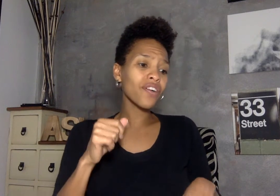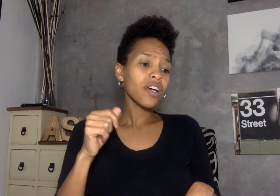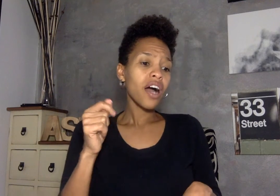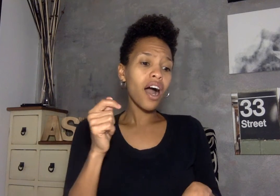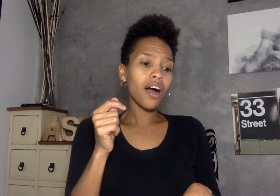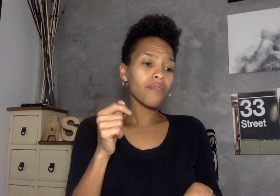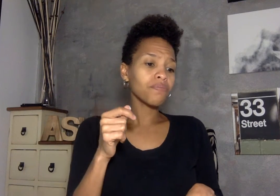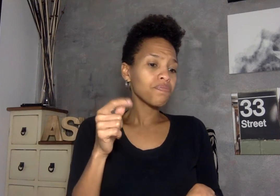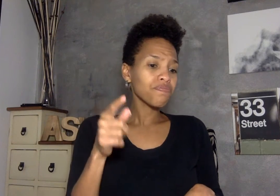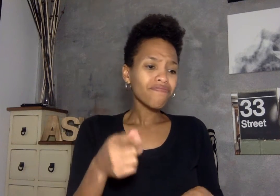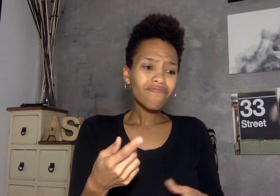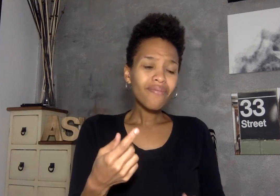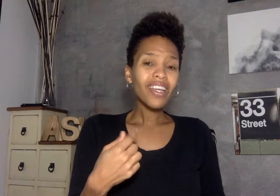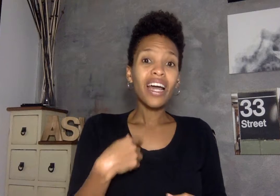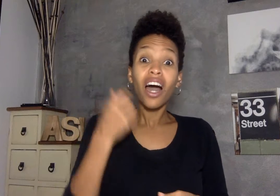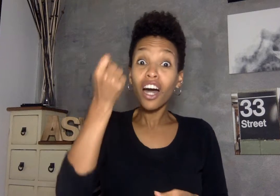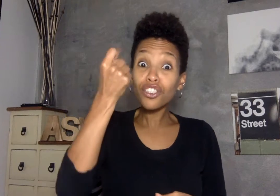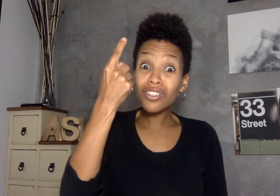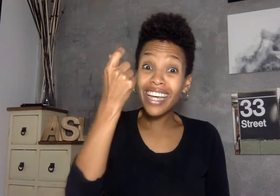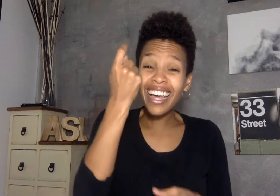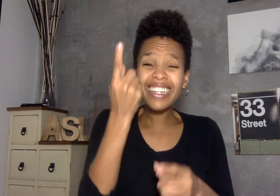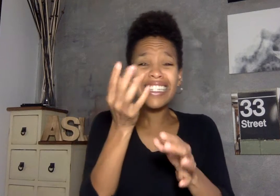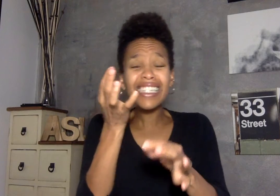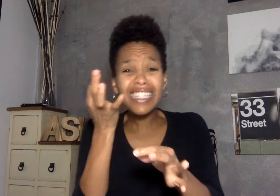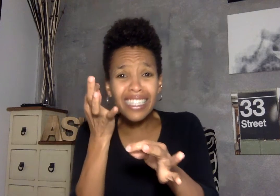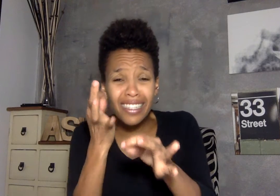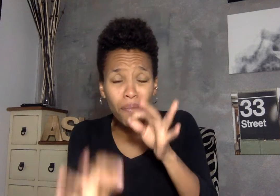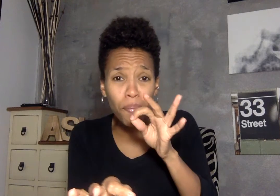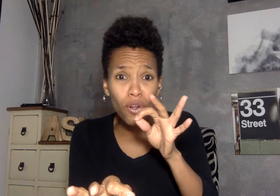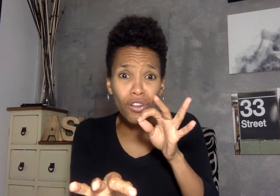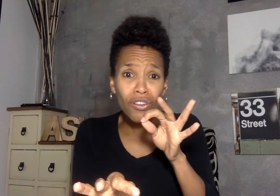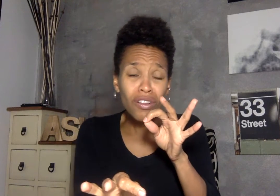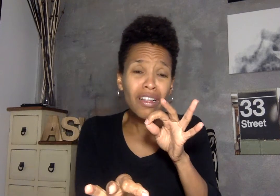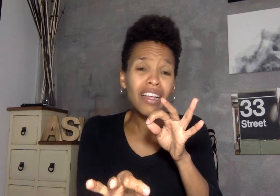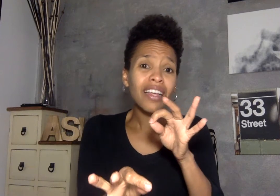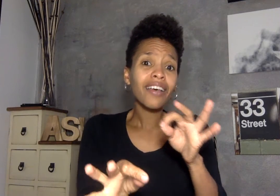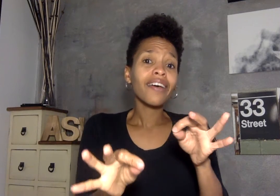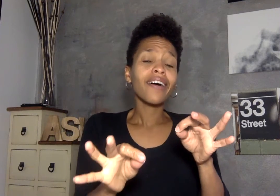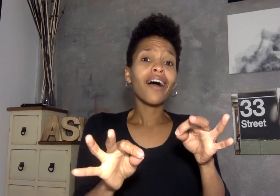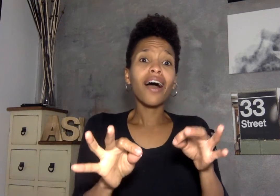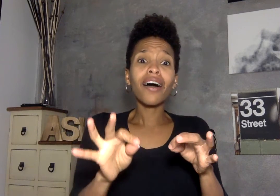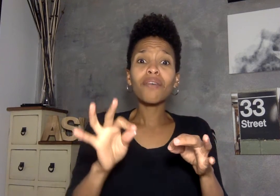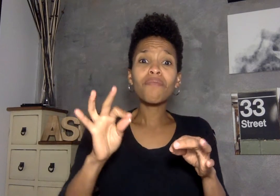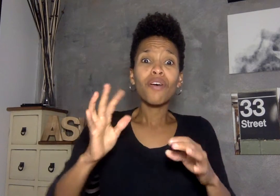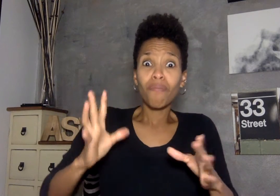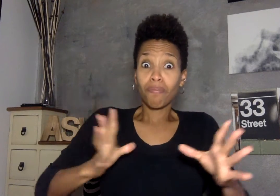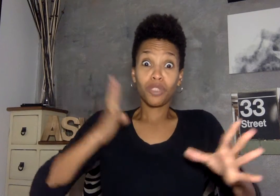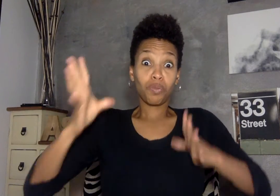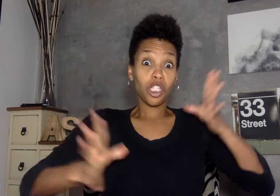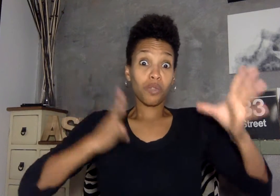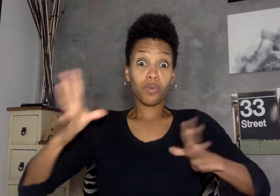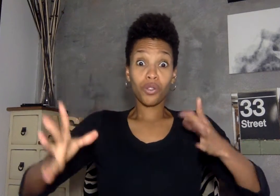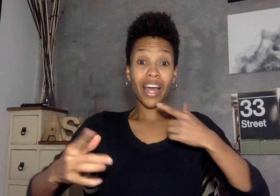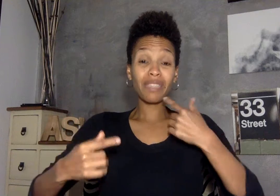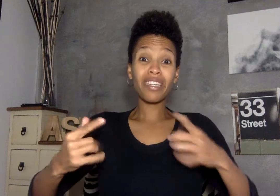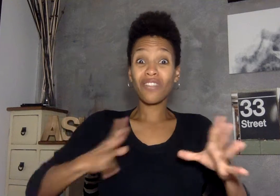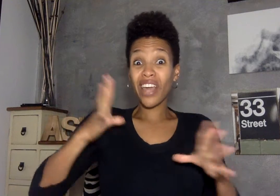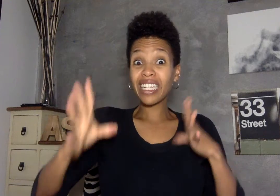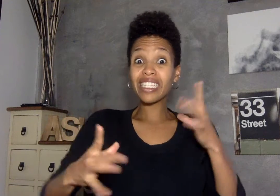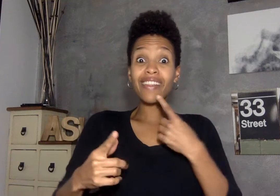um understand simple um that means fancy